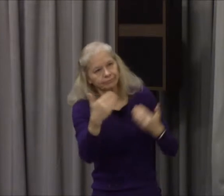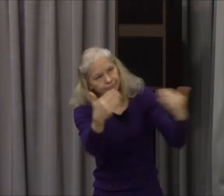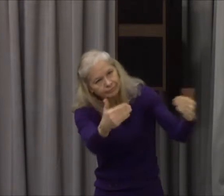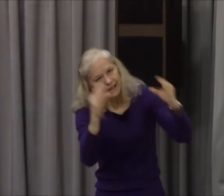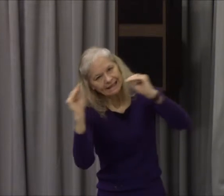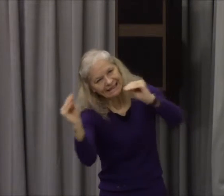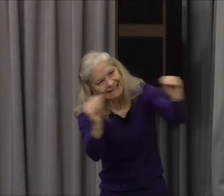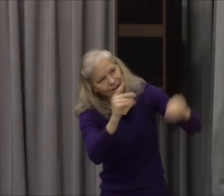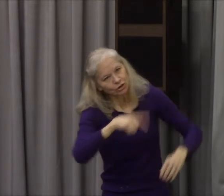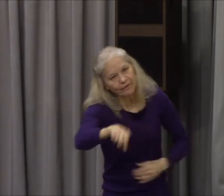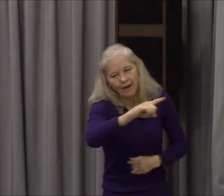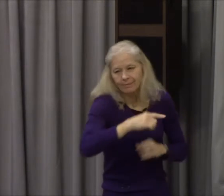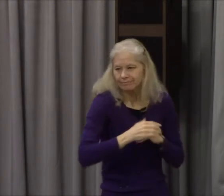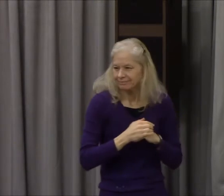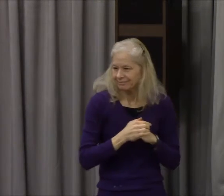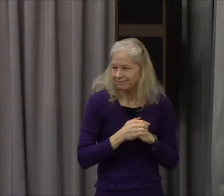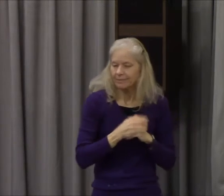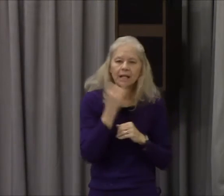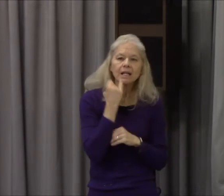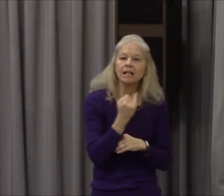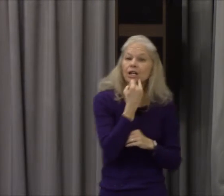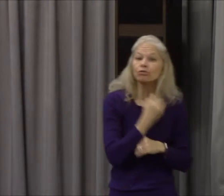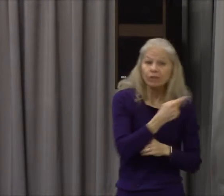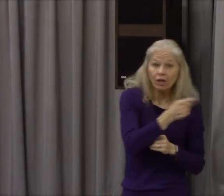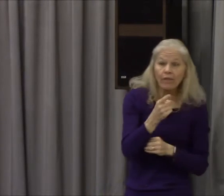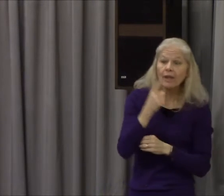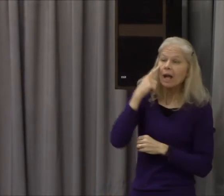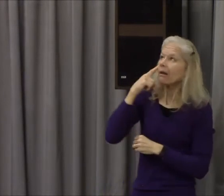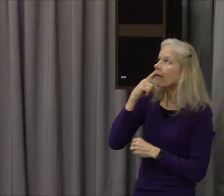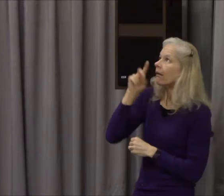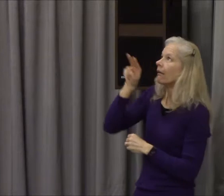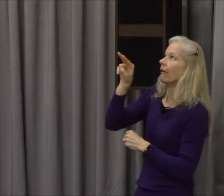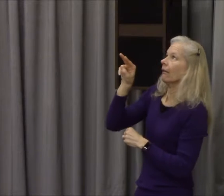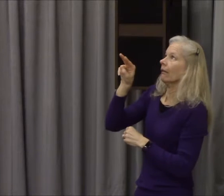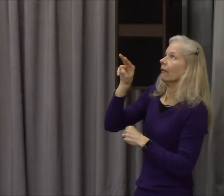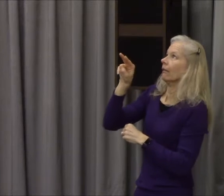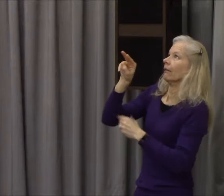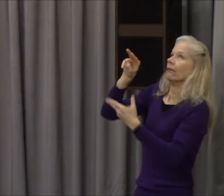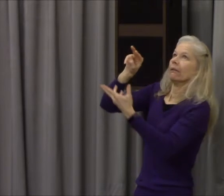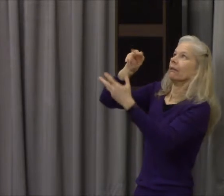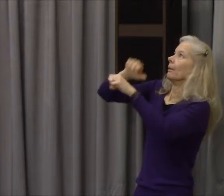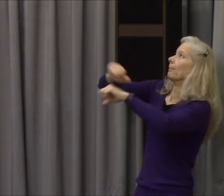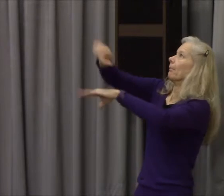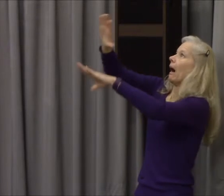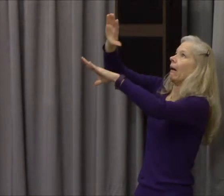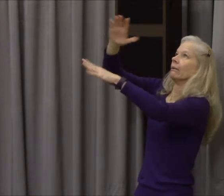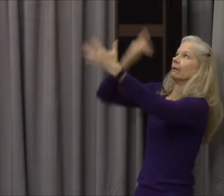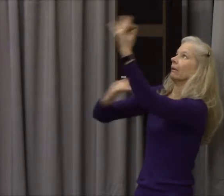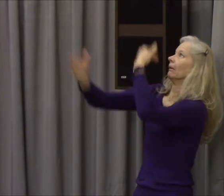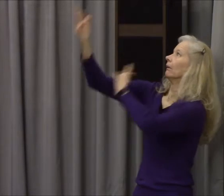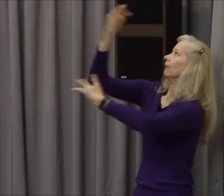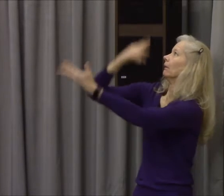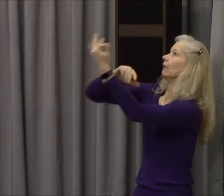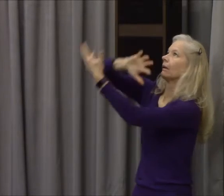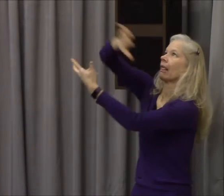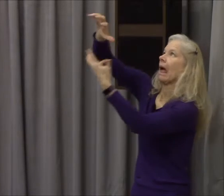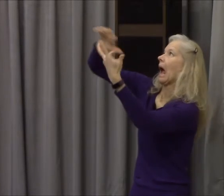what does 1 Corinthians 15 56 say the sting of death is sin but what the strength